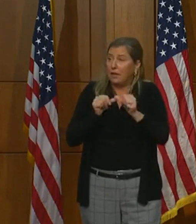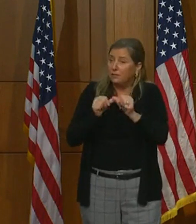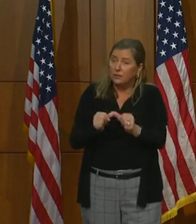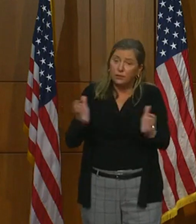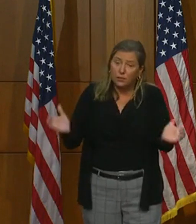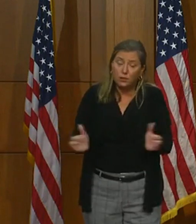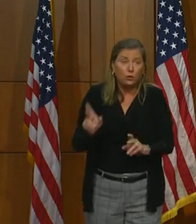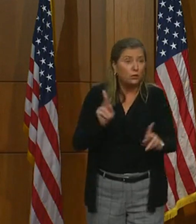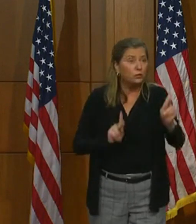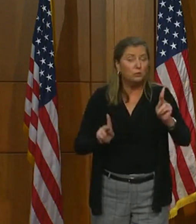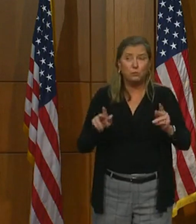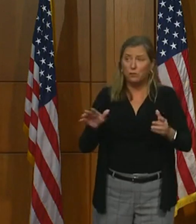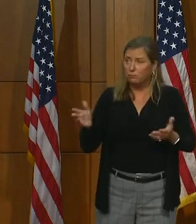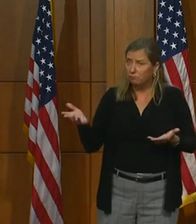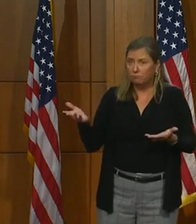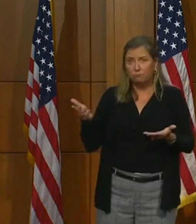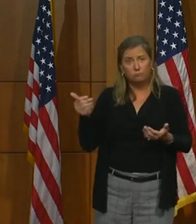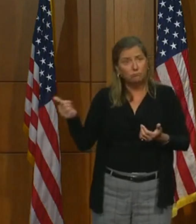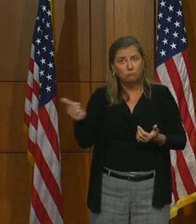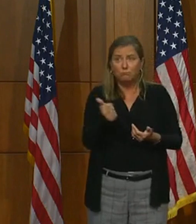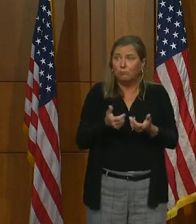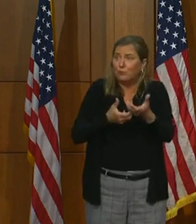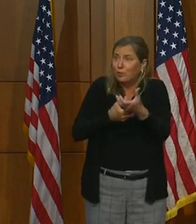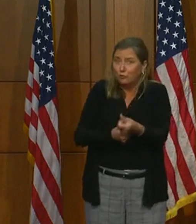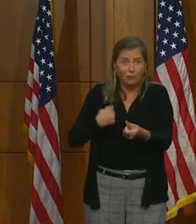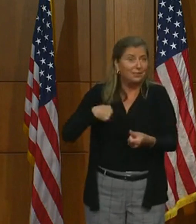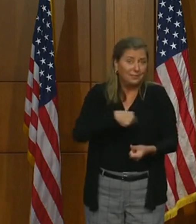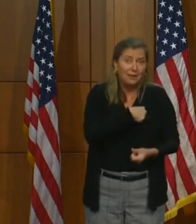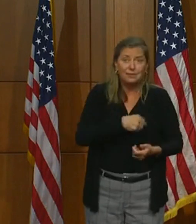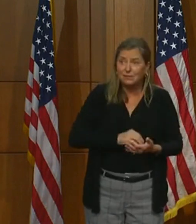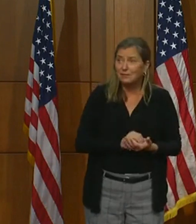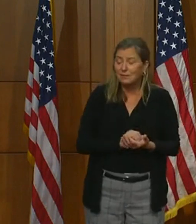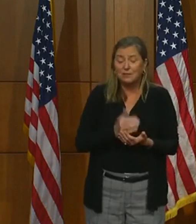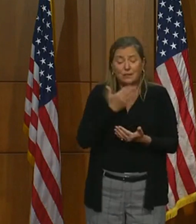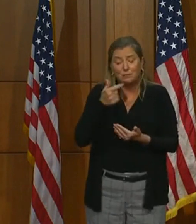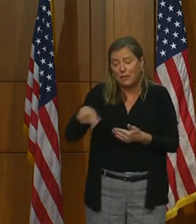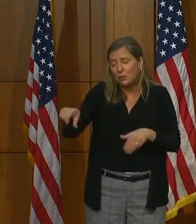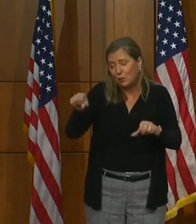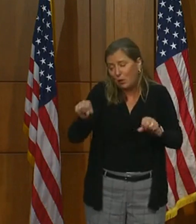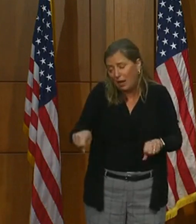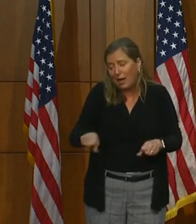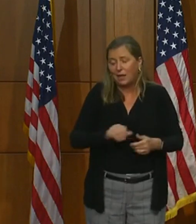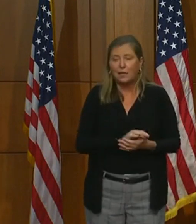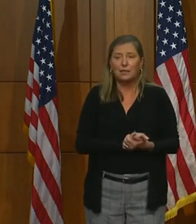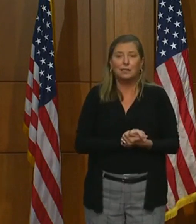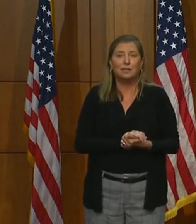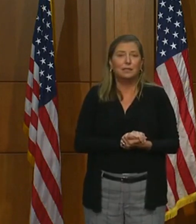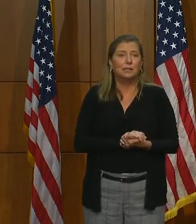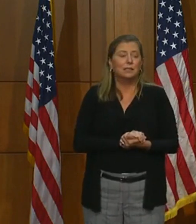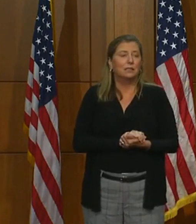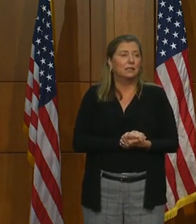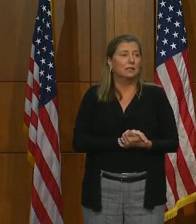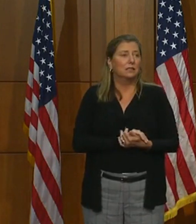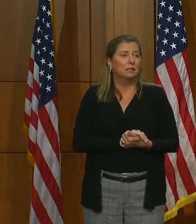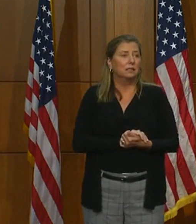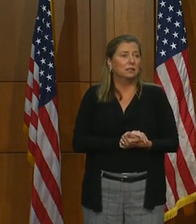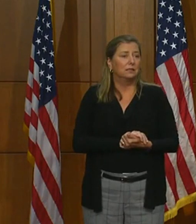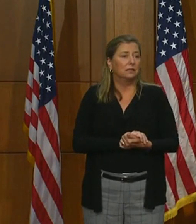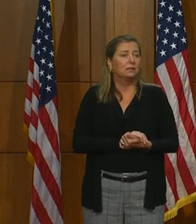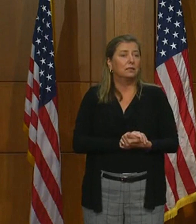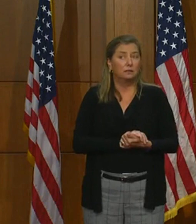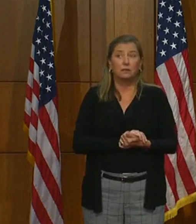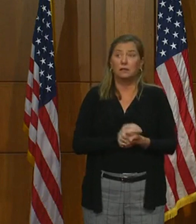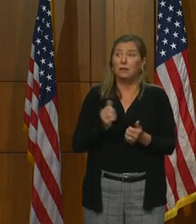to encourage everybody to trust us as best you can. The things that we have